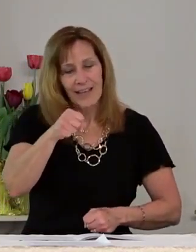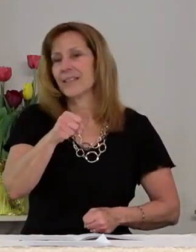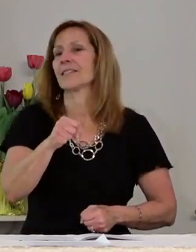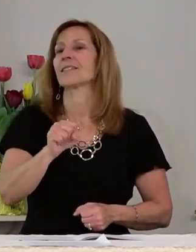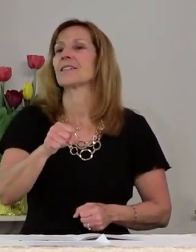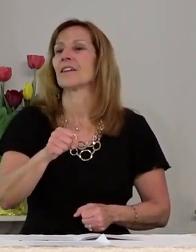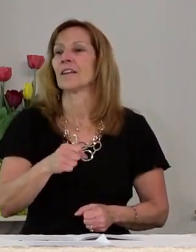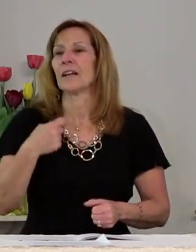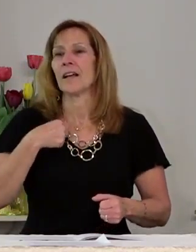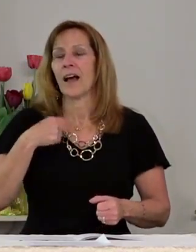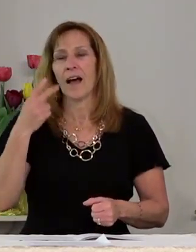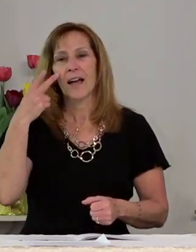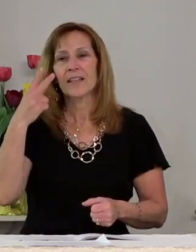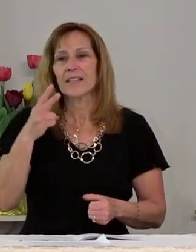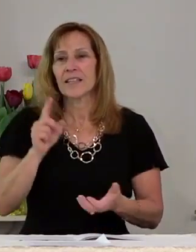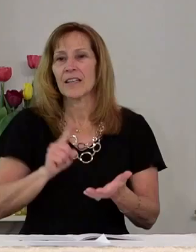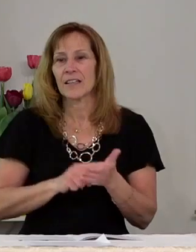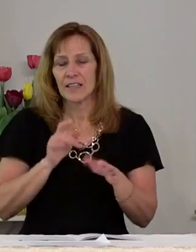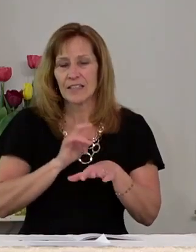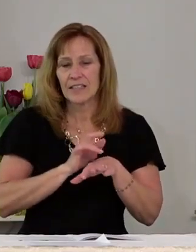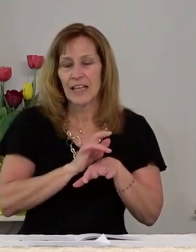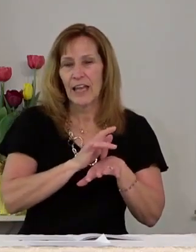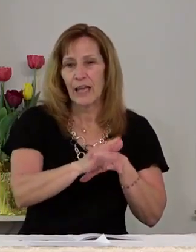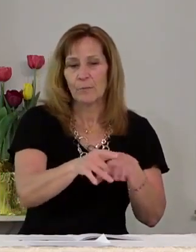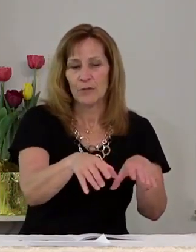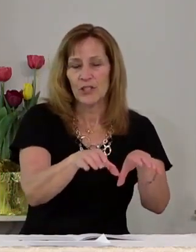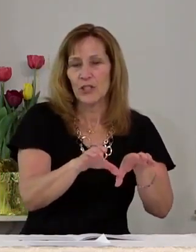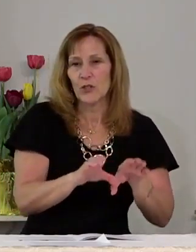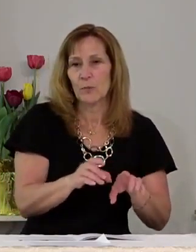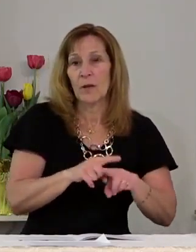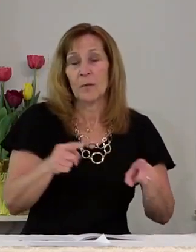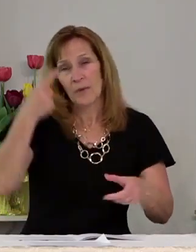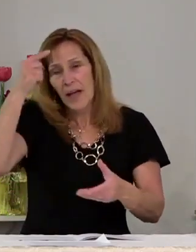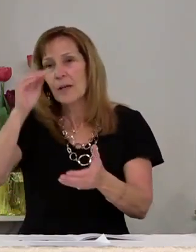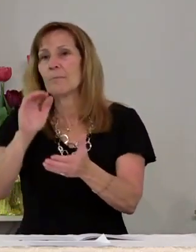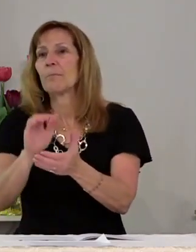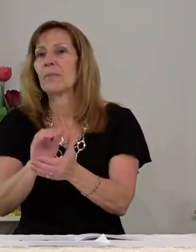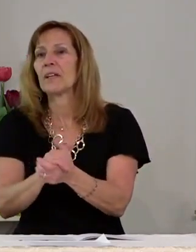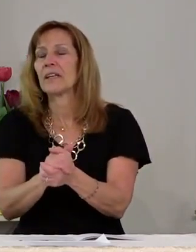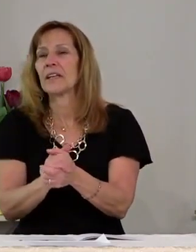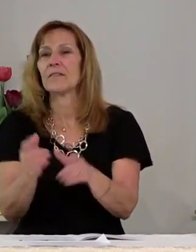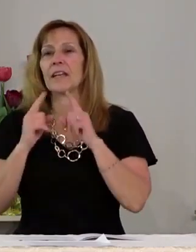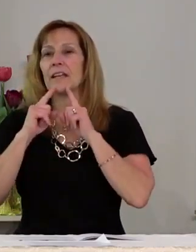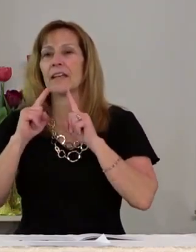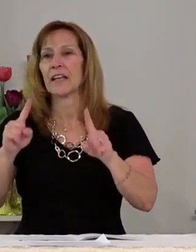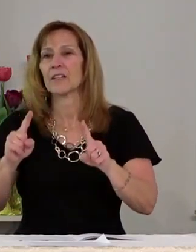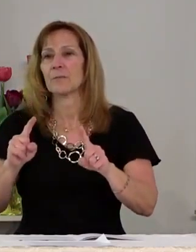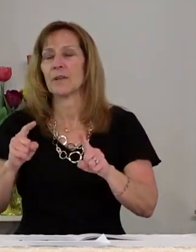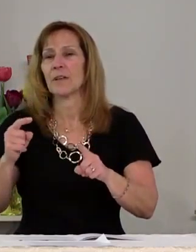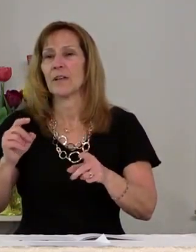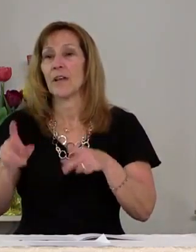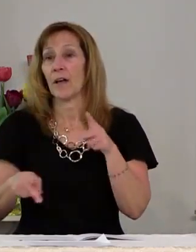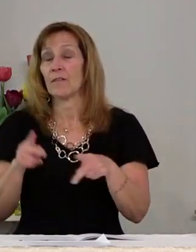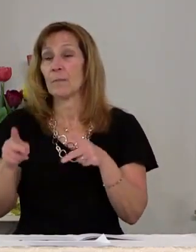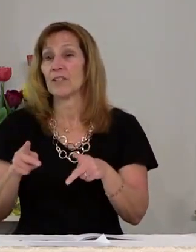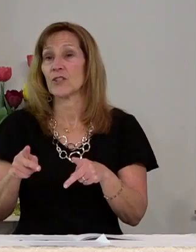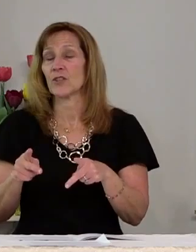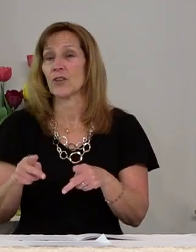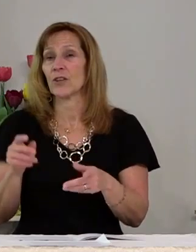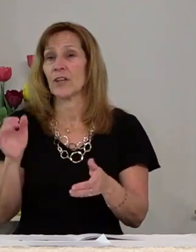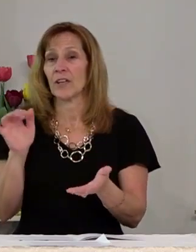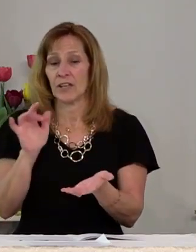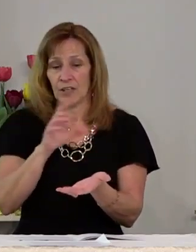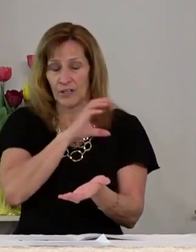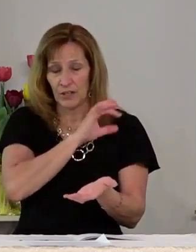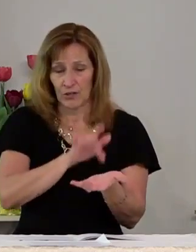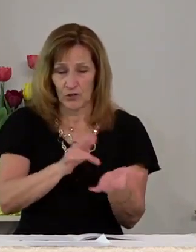I see this empty tomb but I believe the announcement of the messengers he is